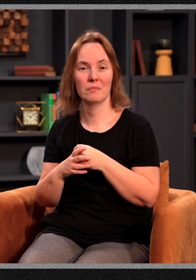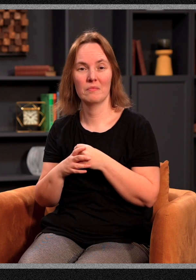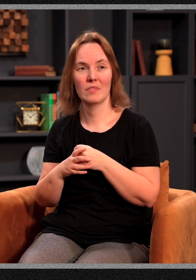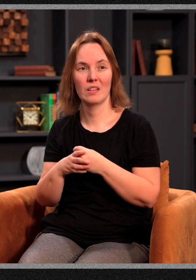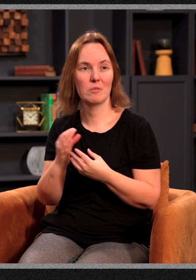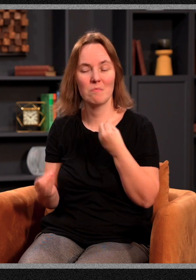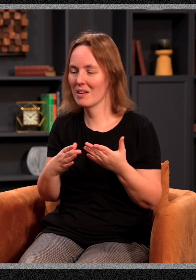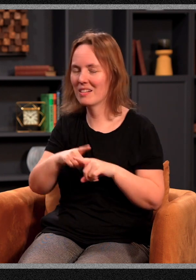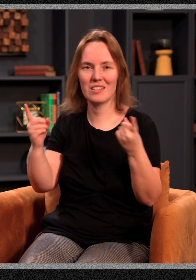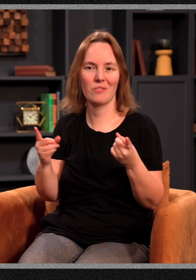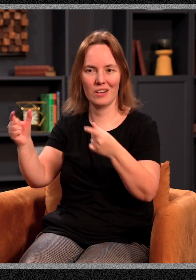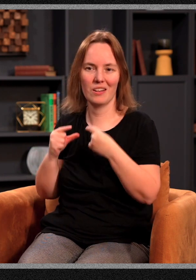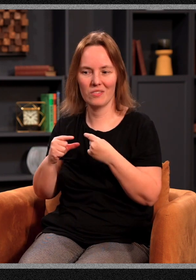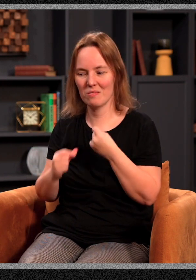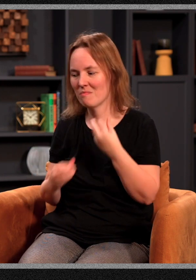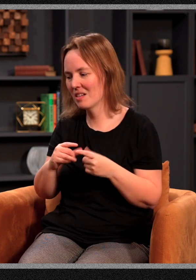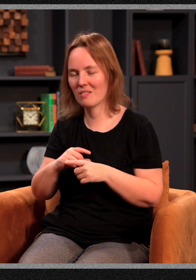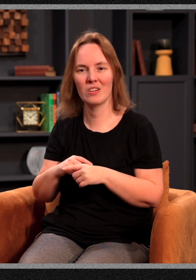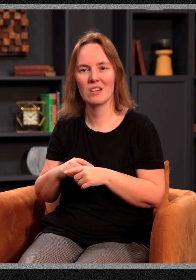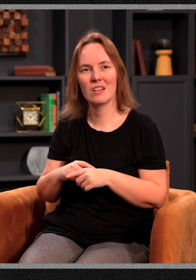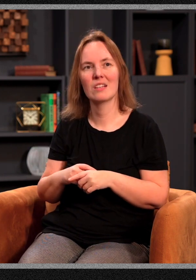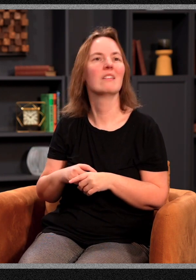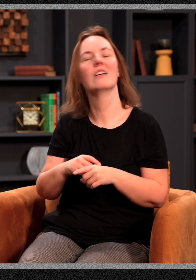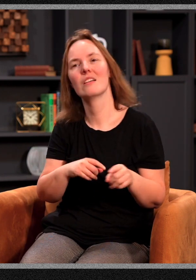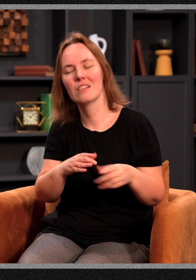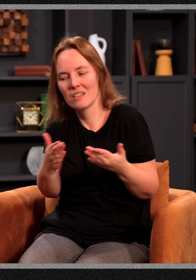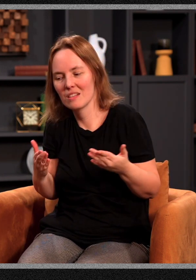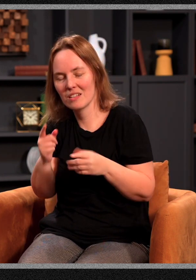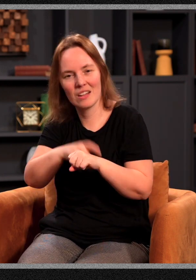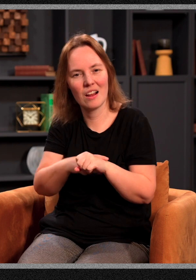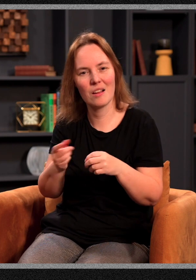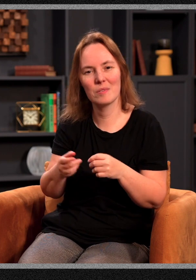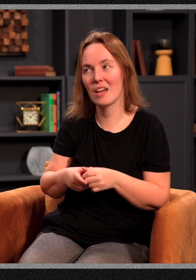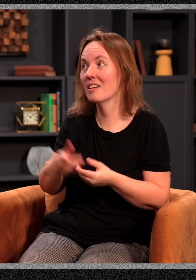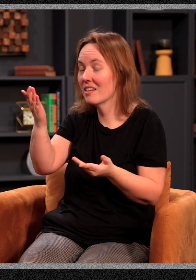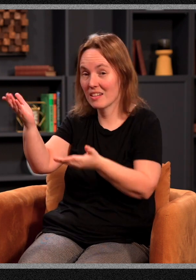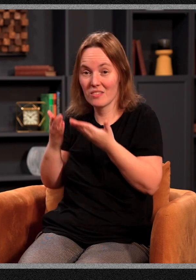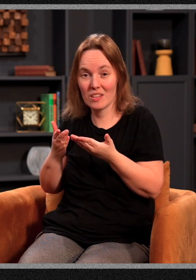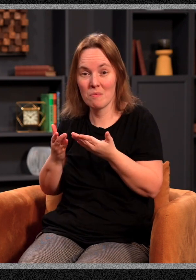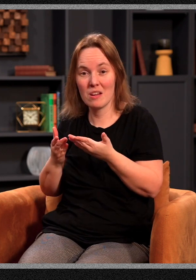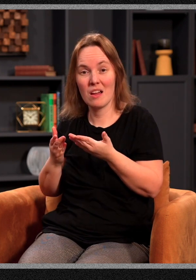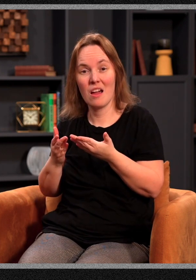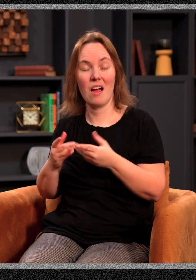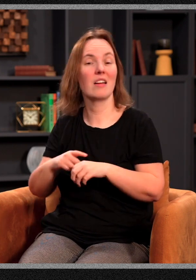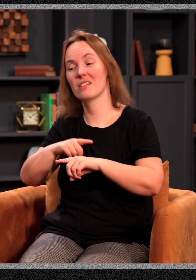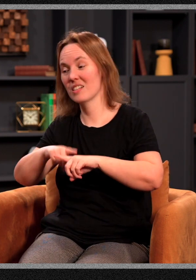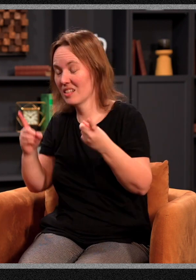And it can be many different gifts in many different scenarios. The Holy Spirit grants them to us as we need them and as He needs to flow through us in a given